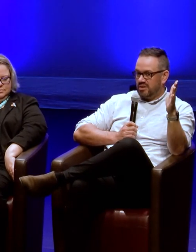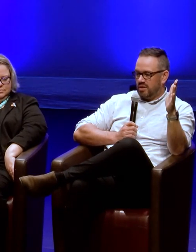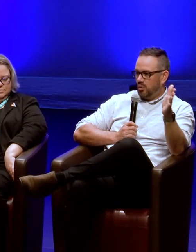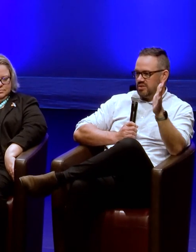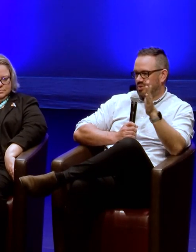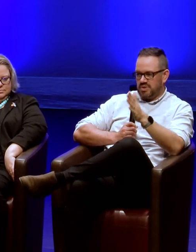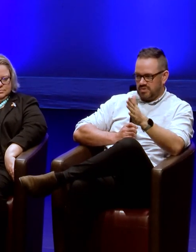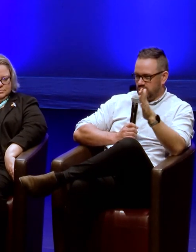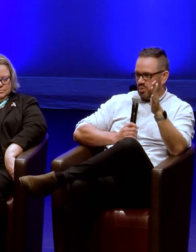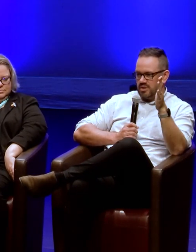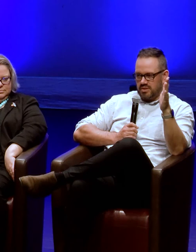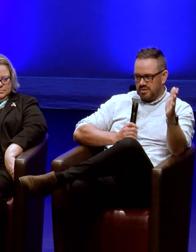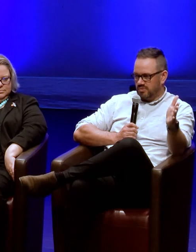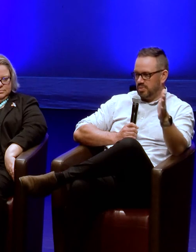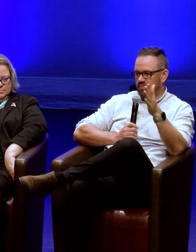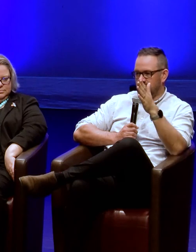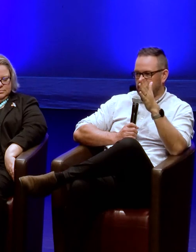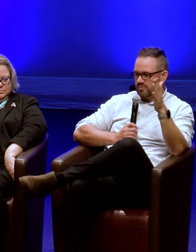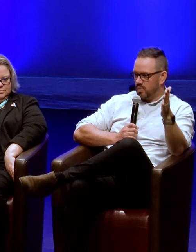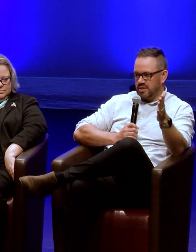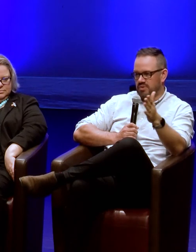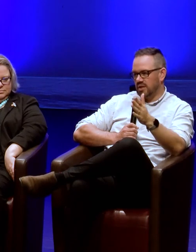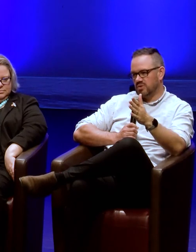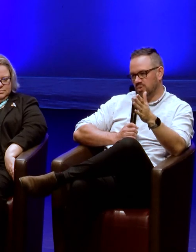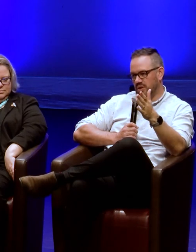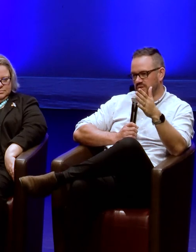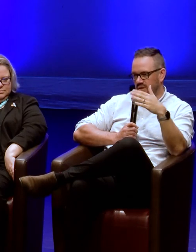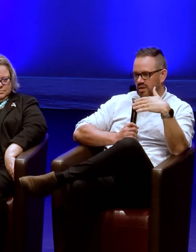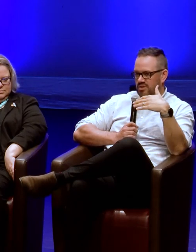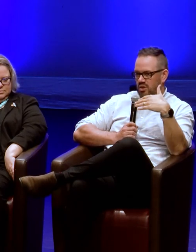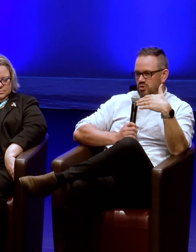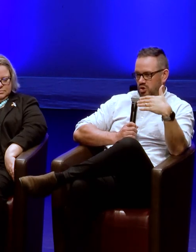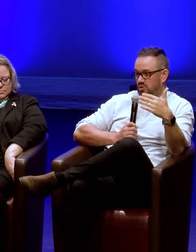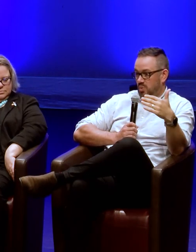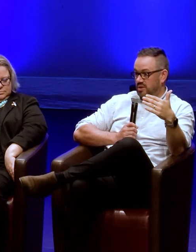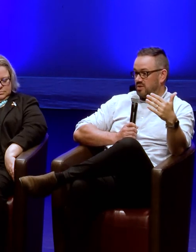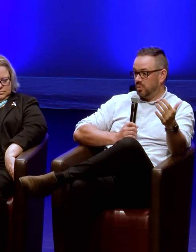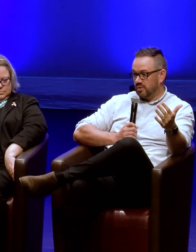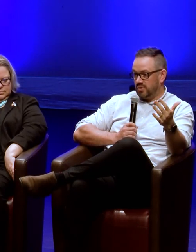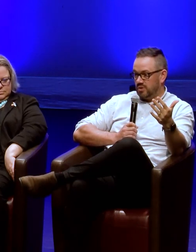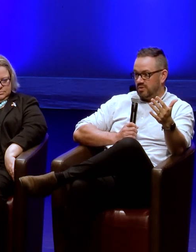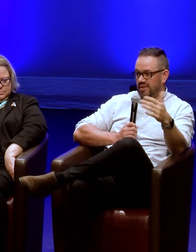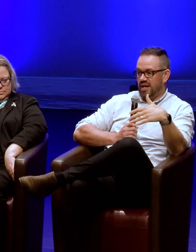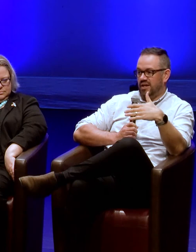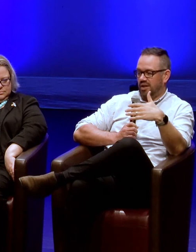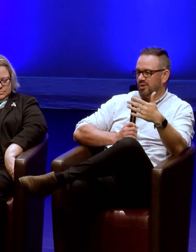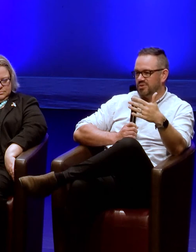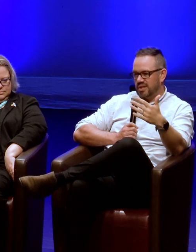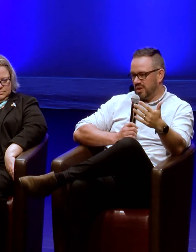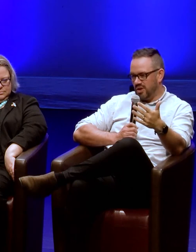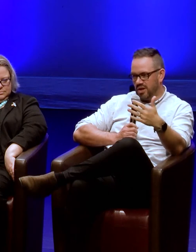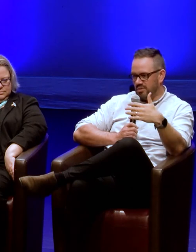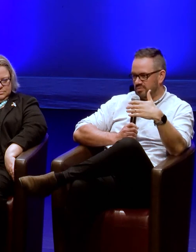all these tools have different audiences, different benefits, different ways of telling stories. So choose the ones that work for you. And that